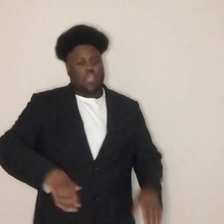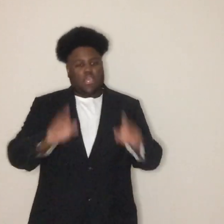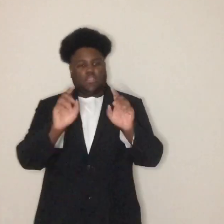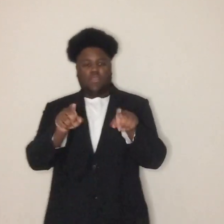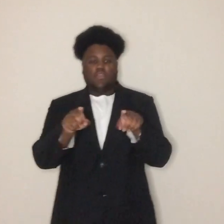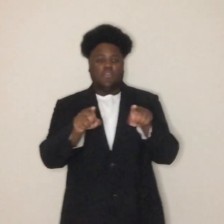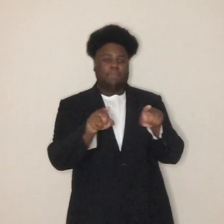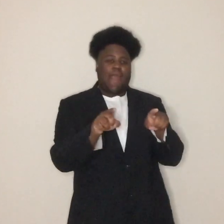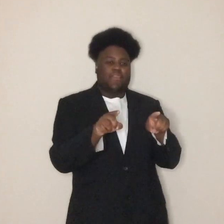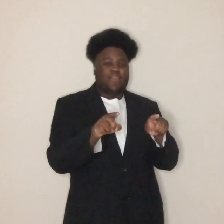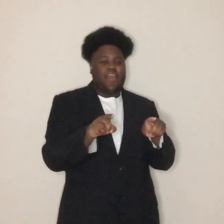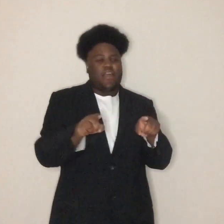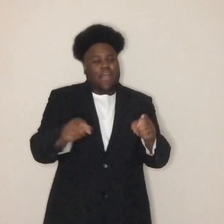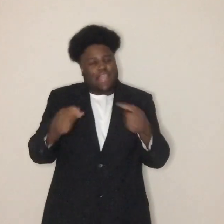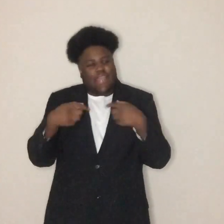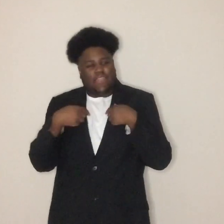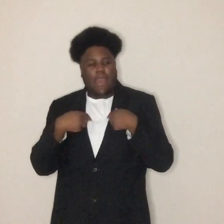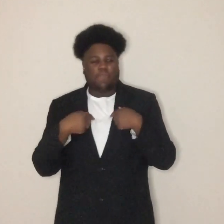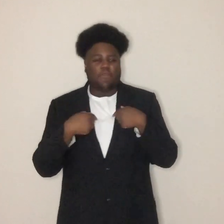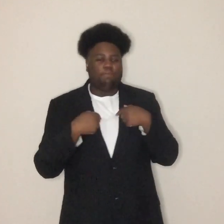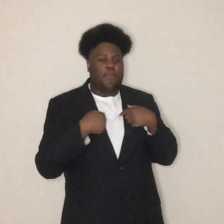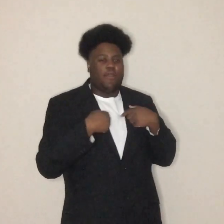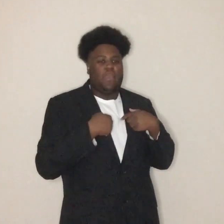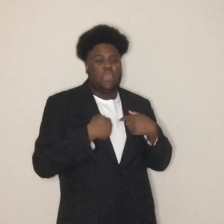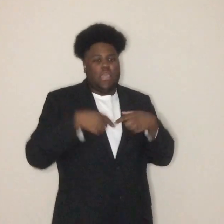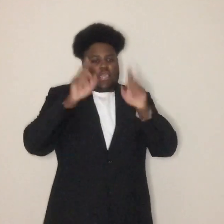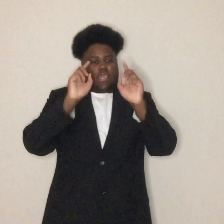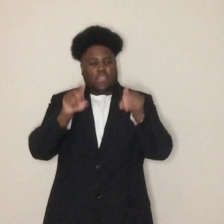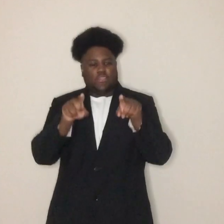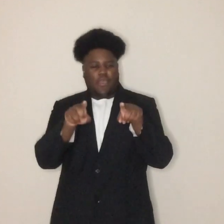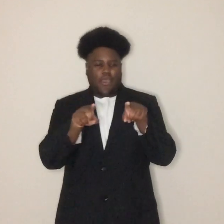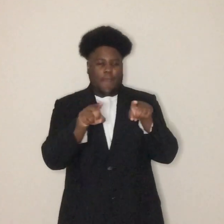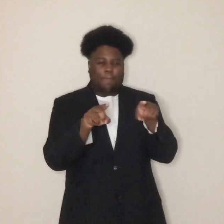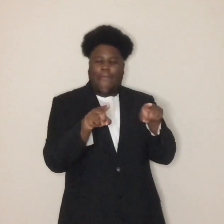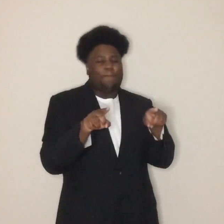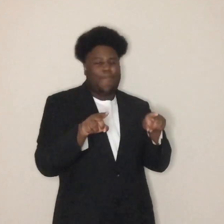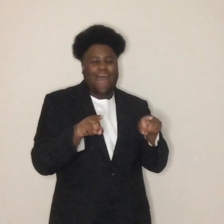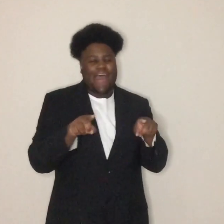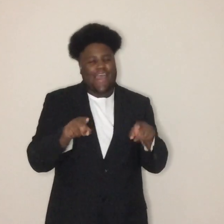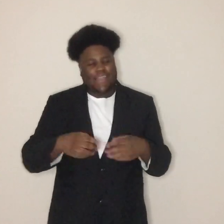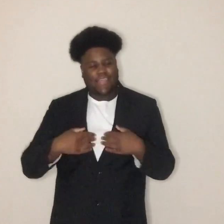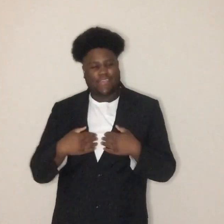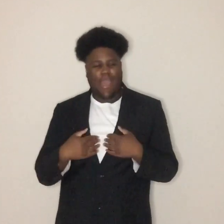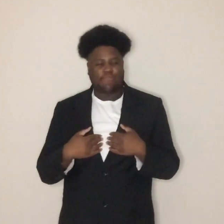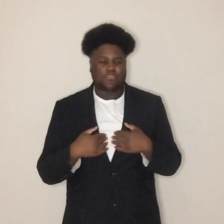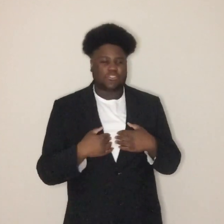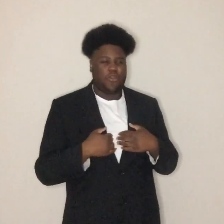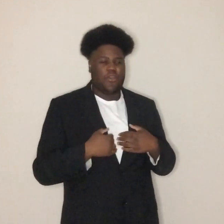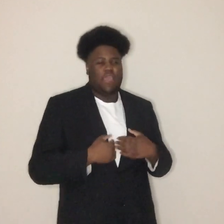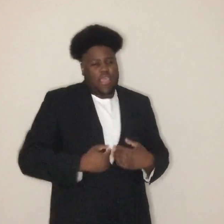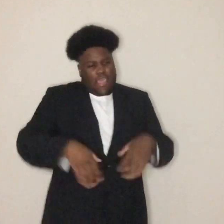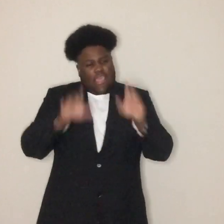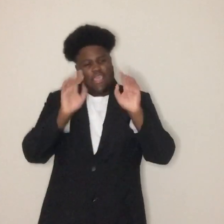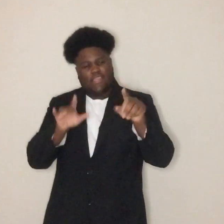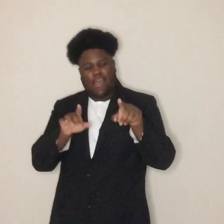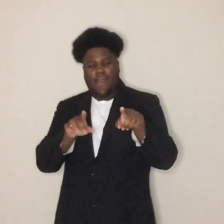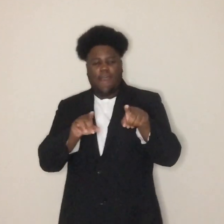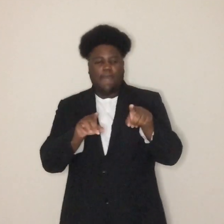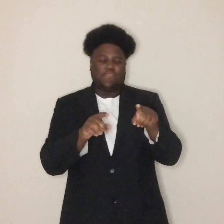You're my girl and I'm your boy And you're my pride and I'm your boy And I'm